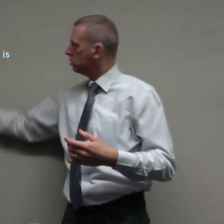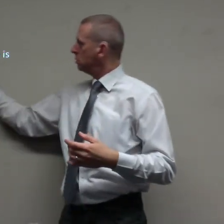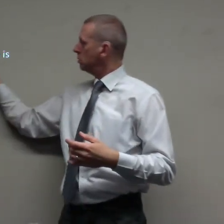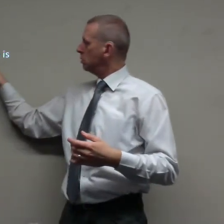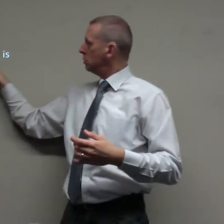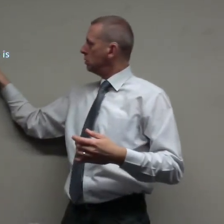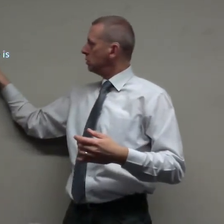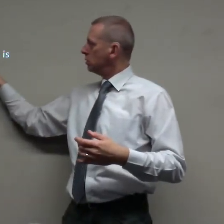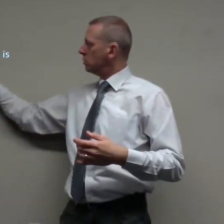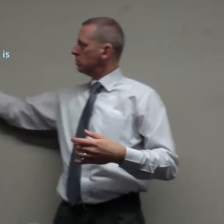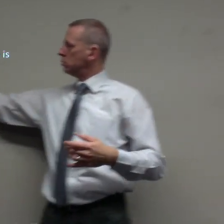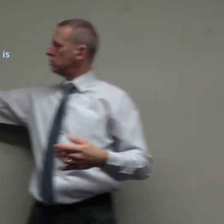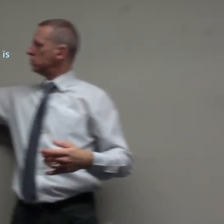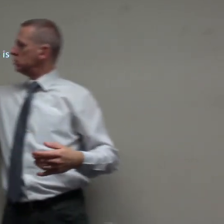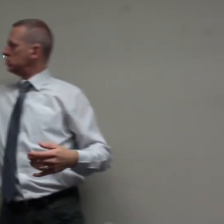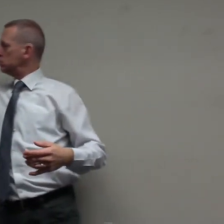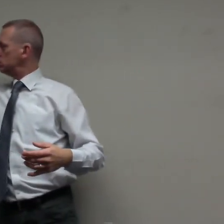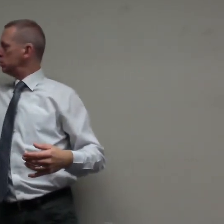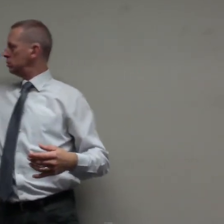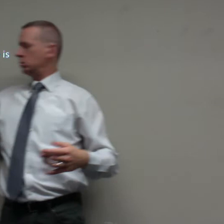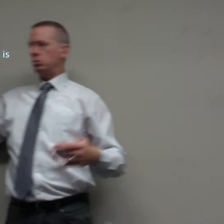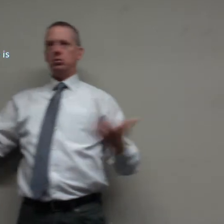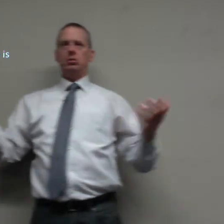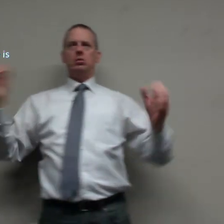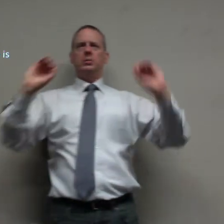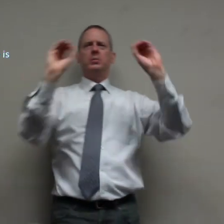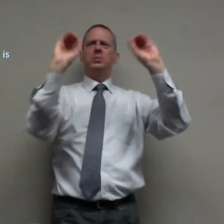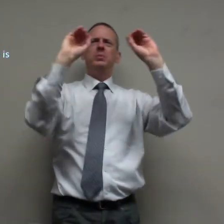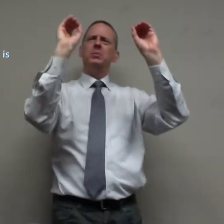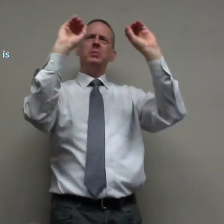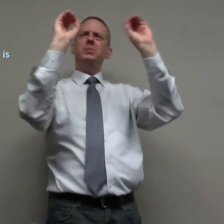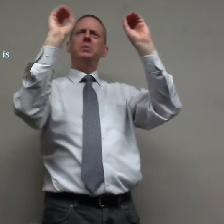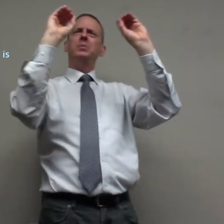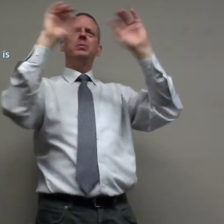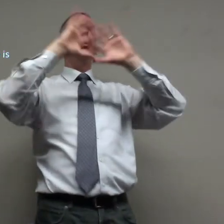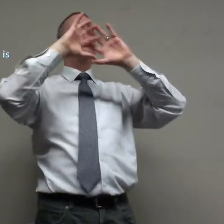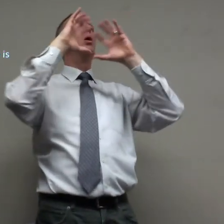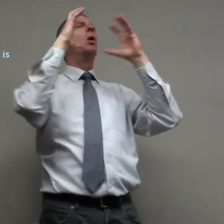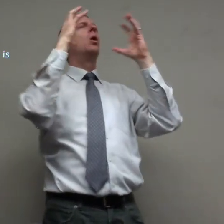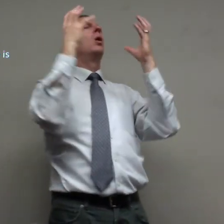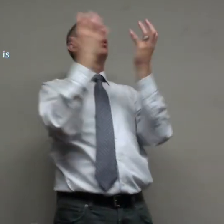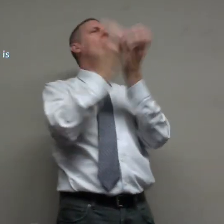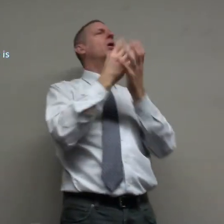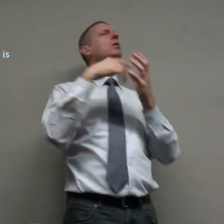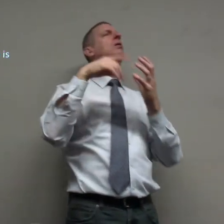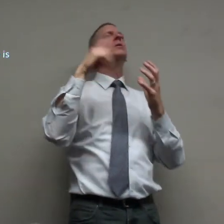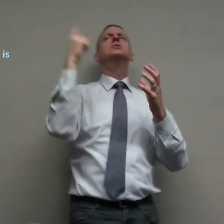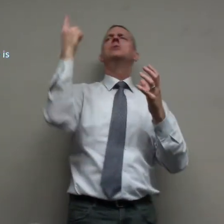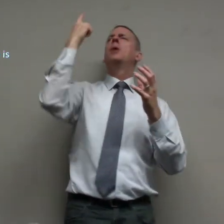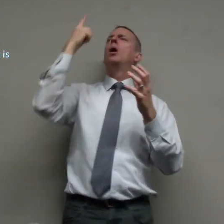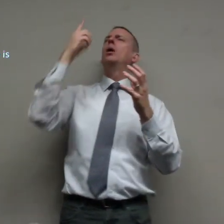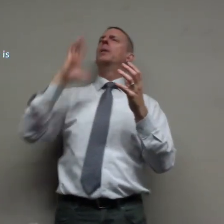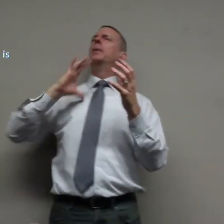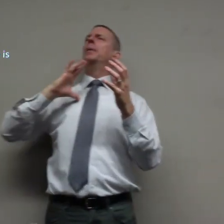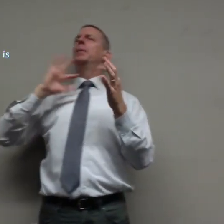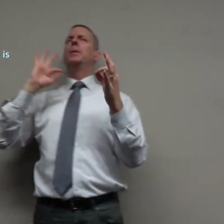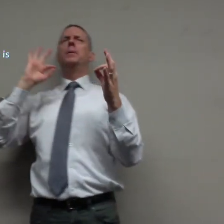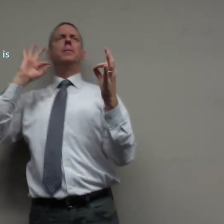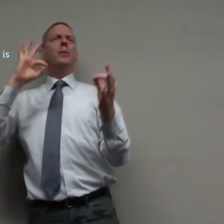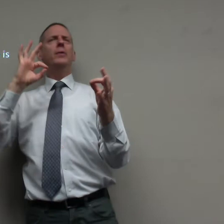it's written none is righteous no not one there's no one where there's one